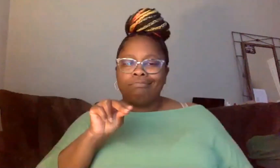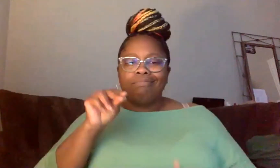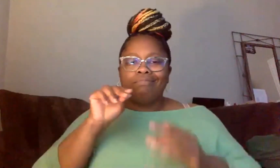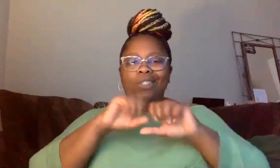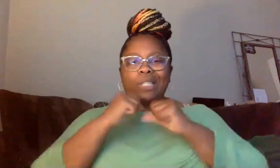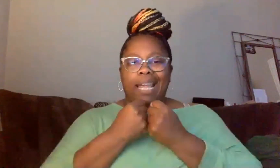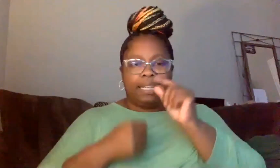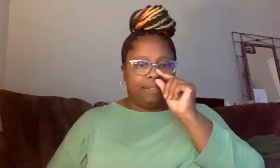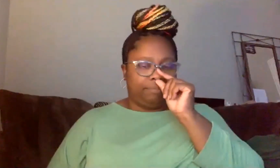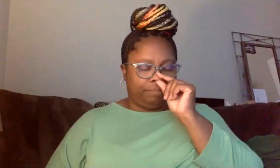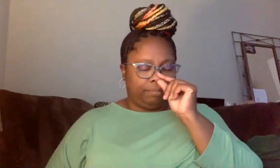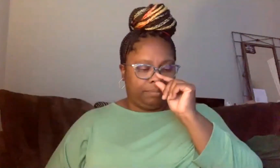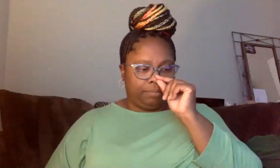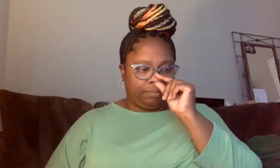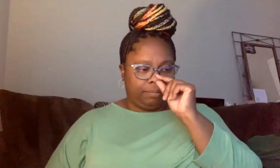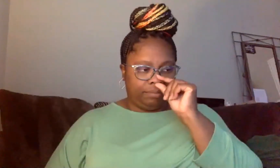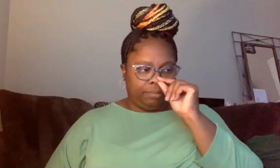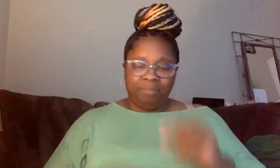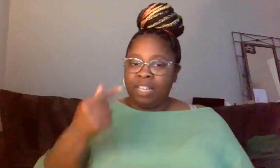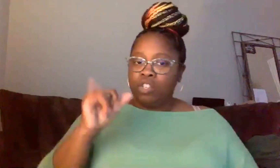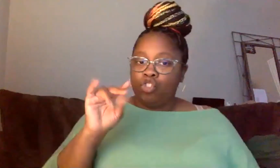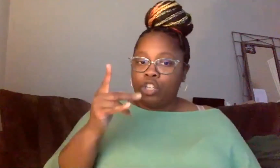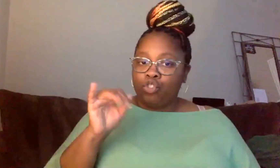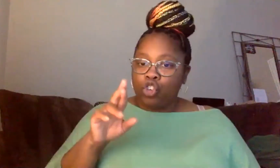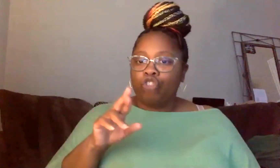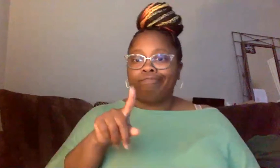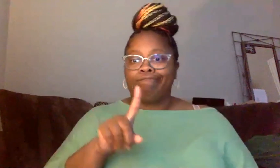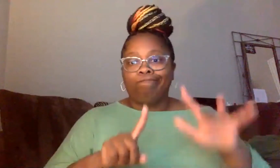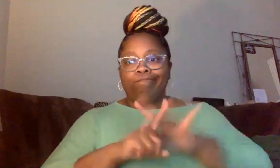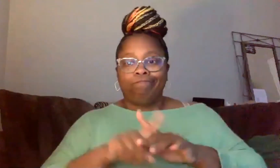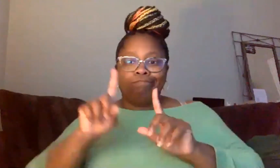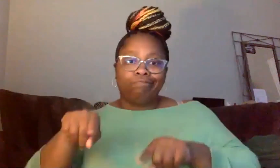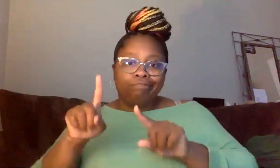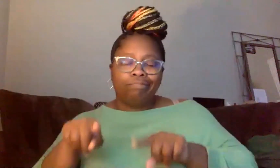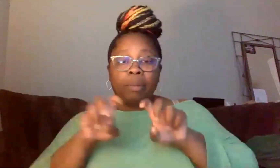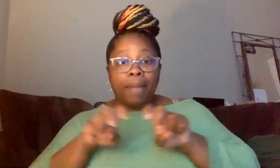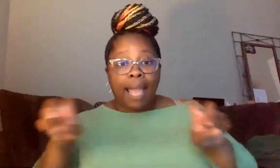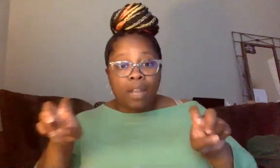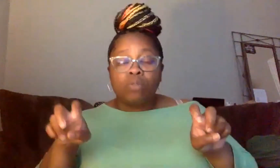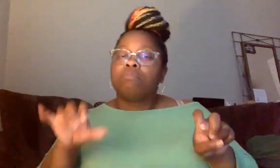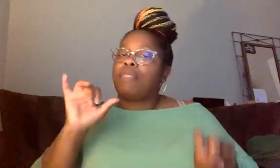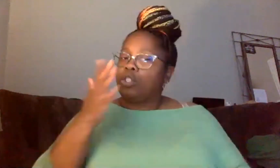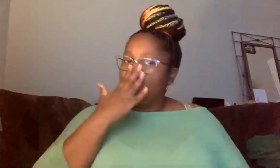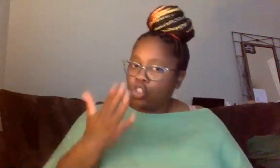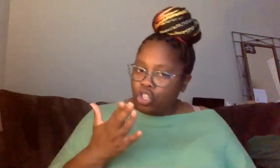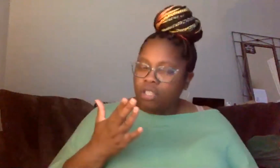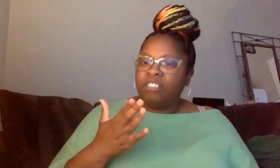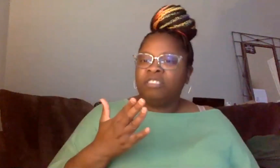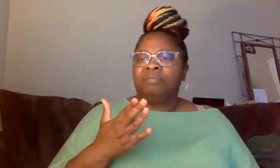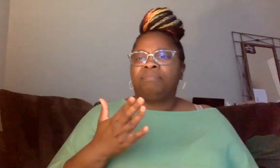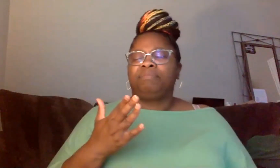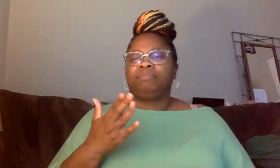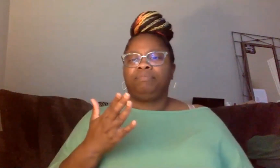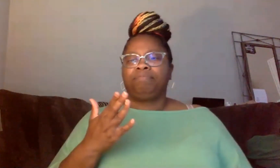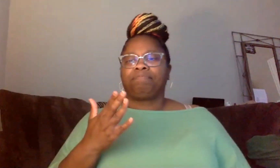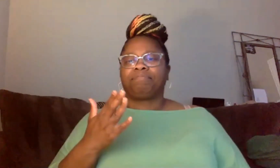what you're doing, like attending these kinds of panels is a very good thing. And this is how you, you